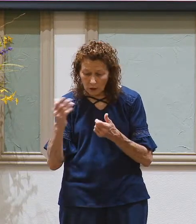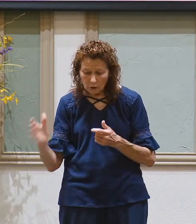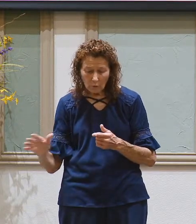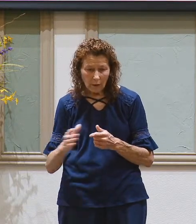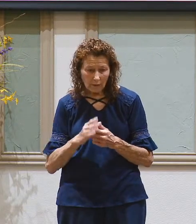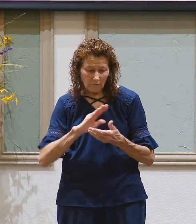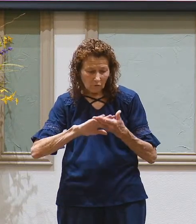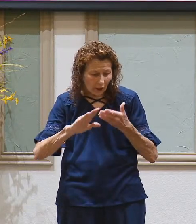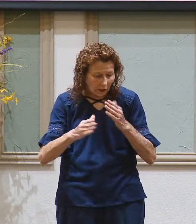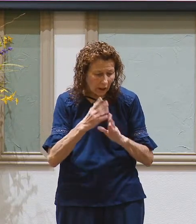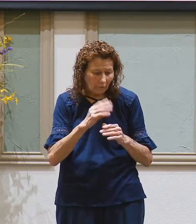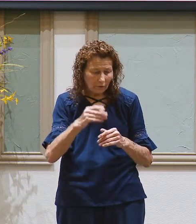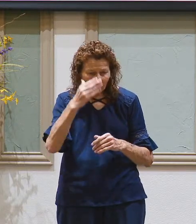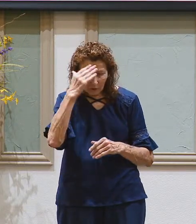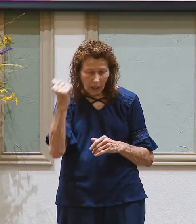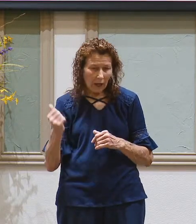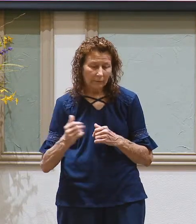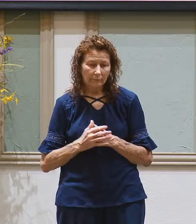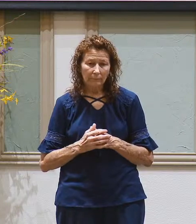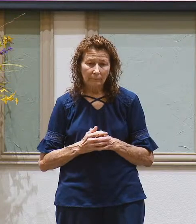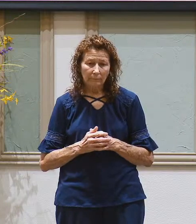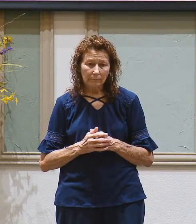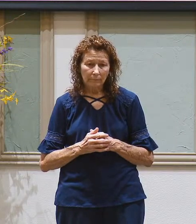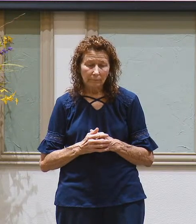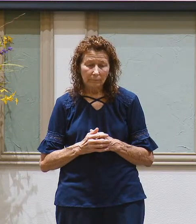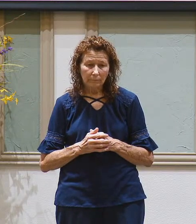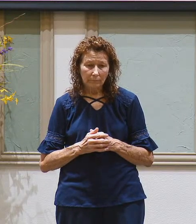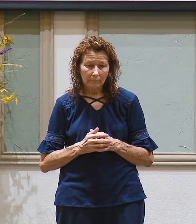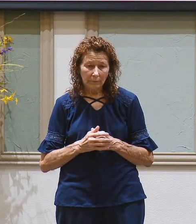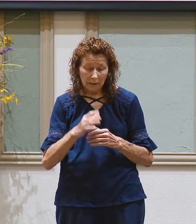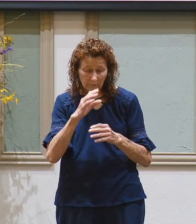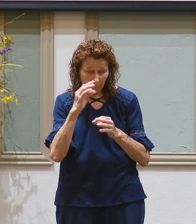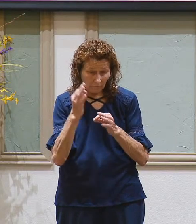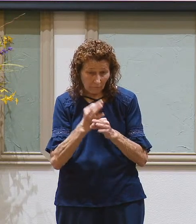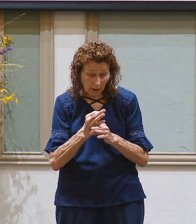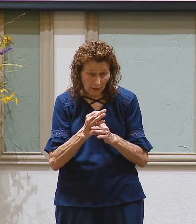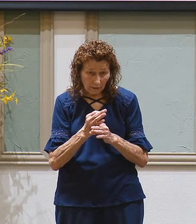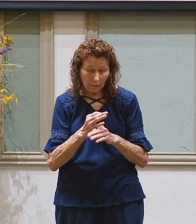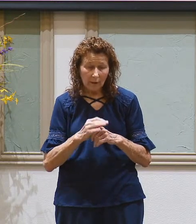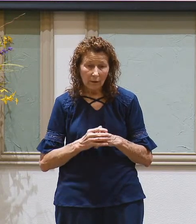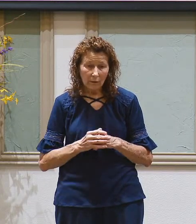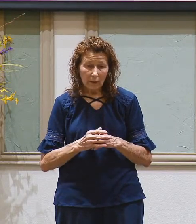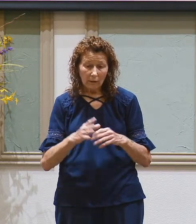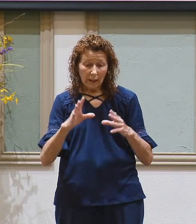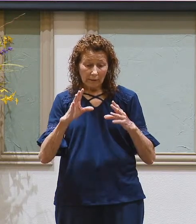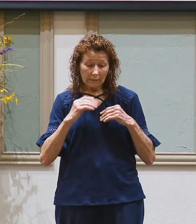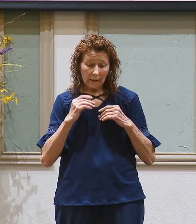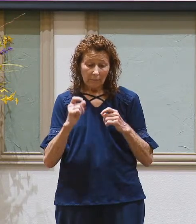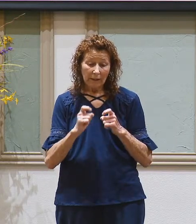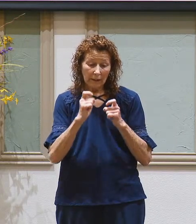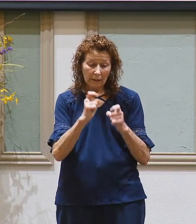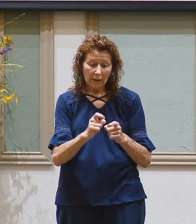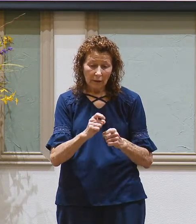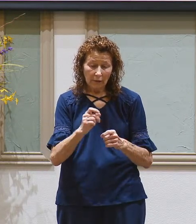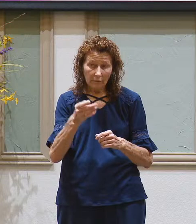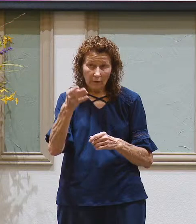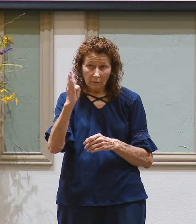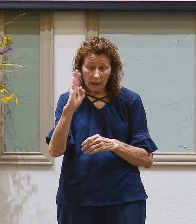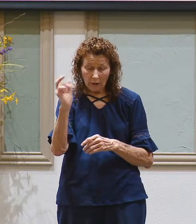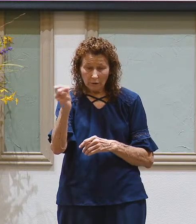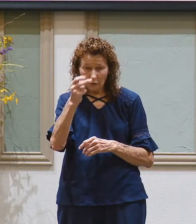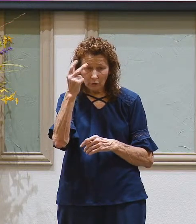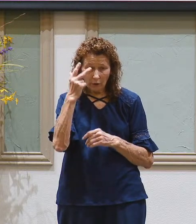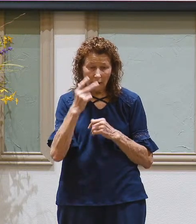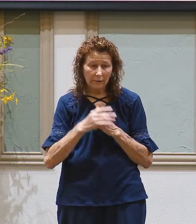forgiven forgotten and in faith receive the gift of God's grace